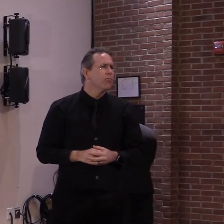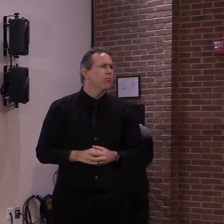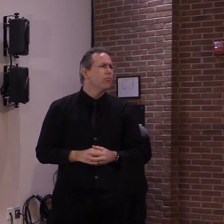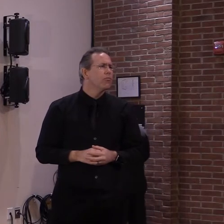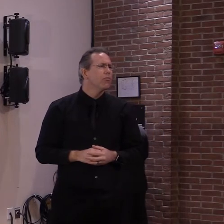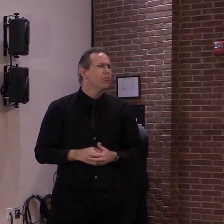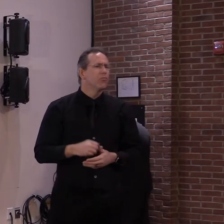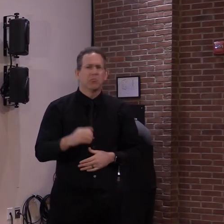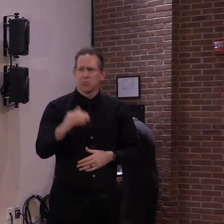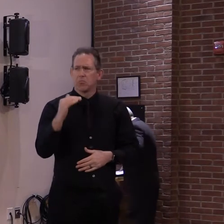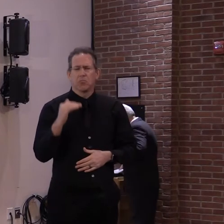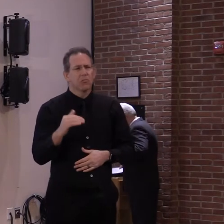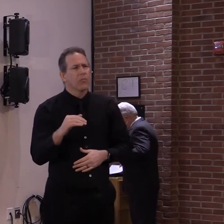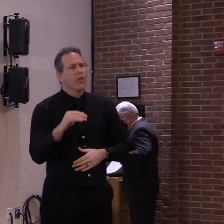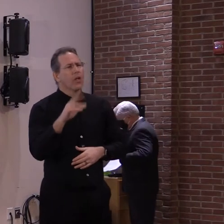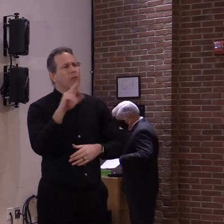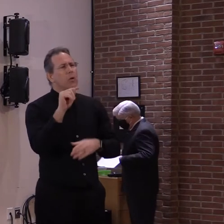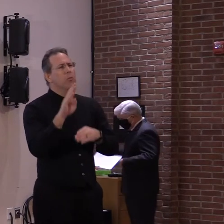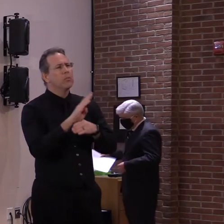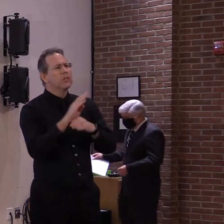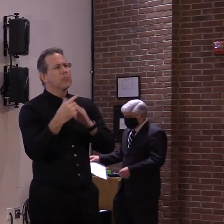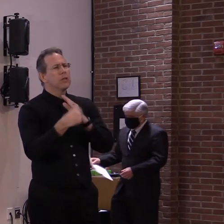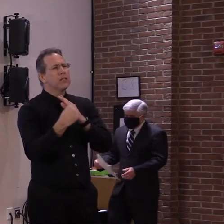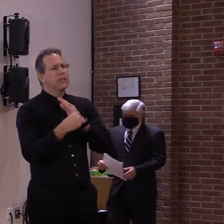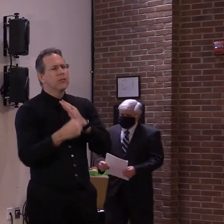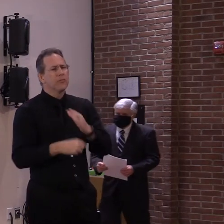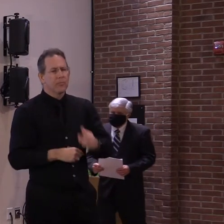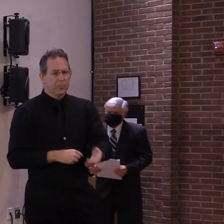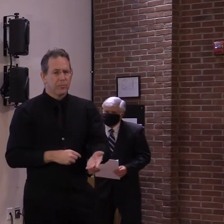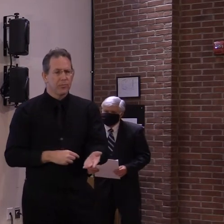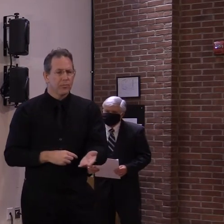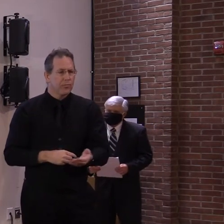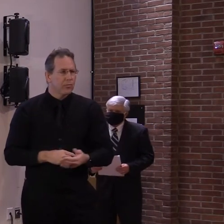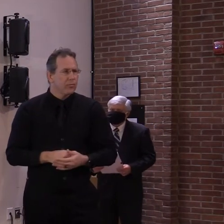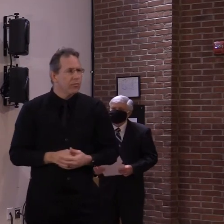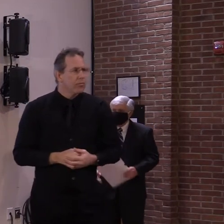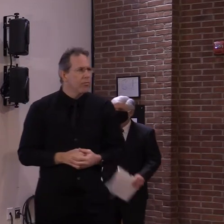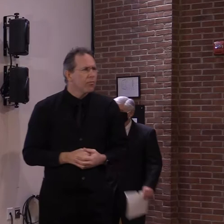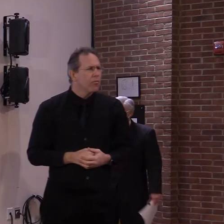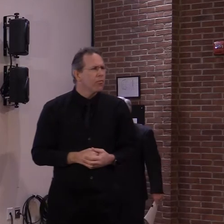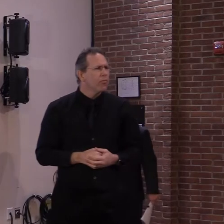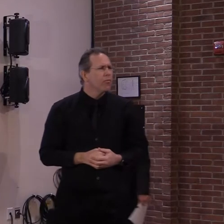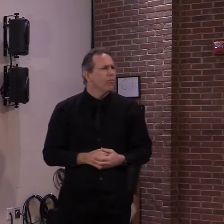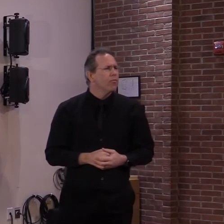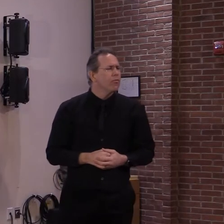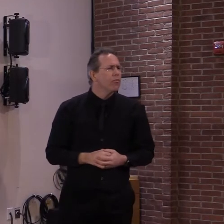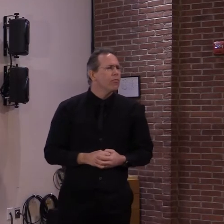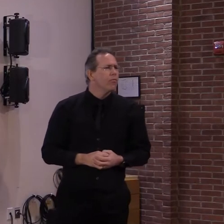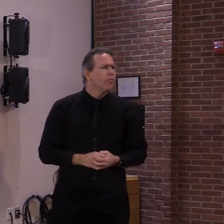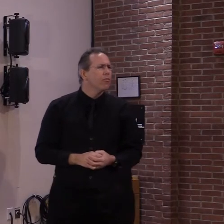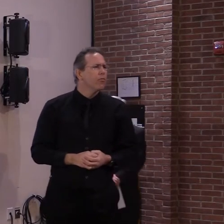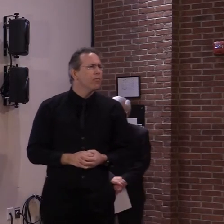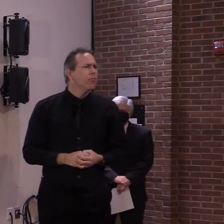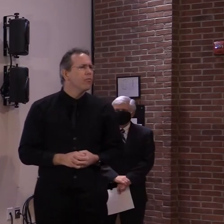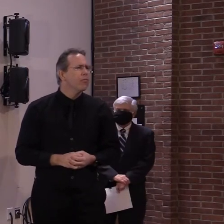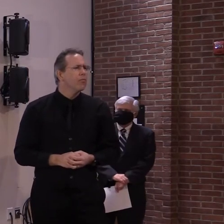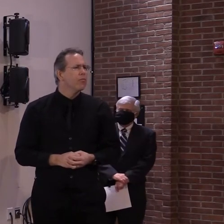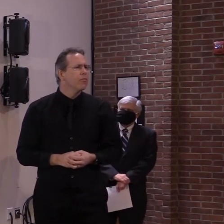Hi. I think Greg was referring to if one spouse was under 75. Yeah. they could, um.